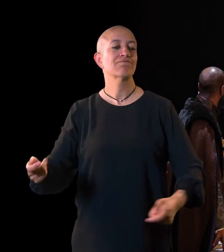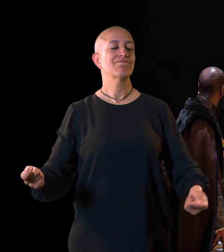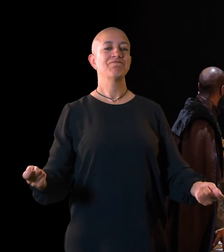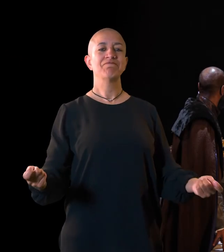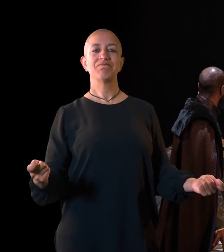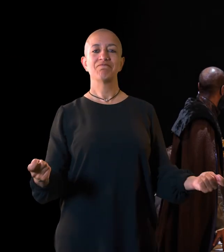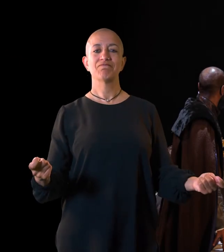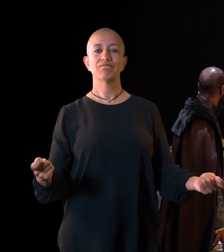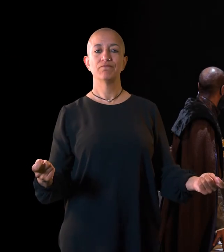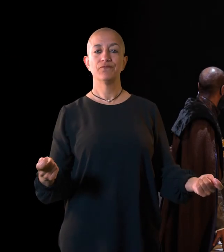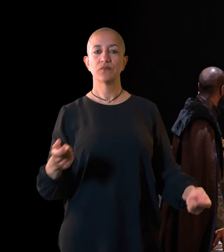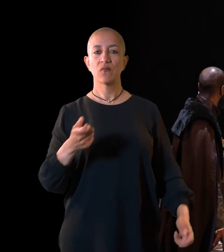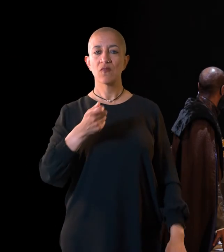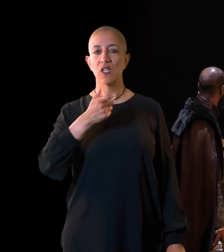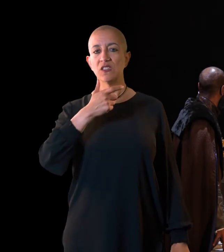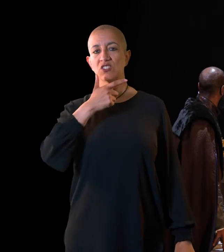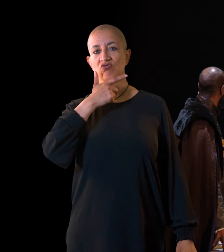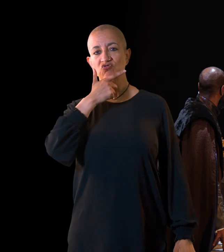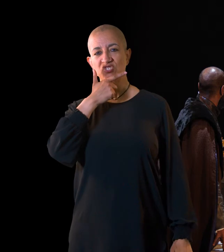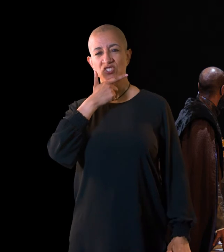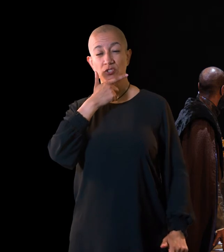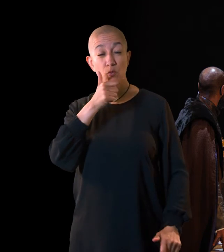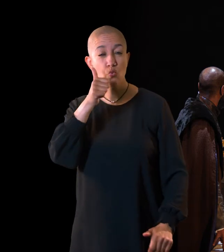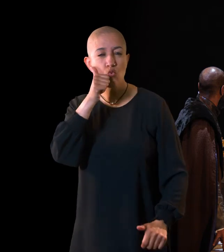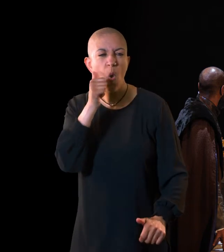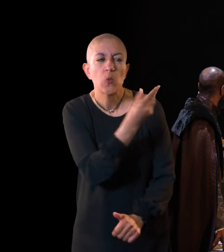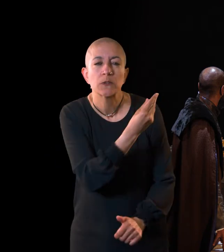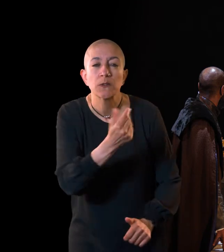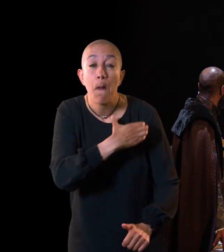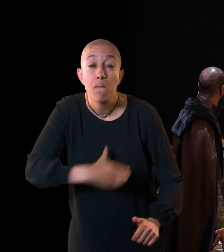Richard orders the execution of noblemen who are loyal to the princes